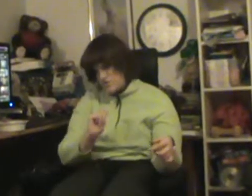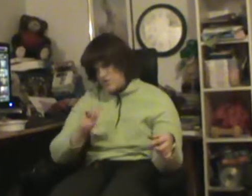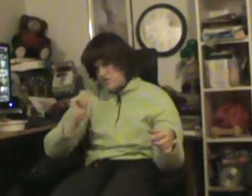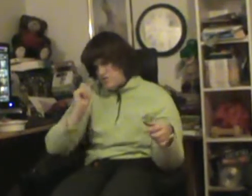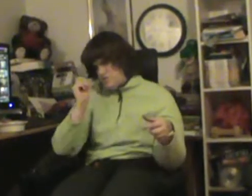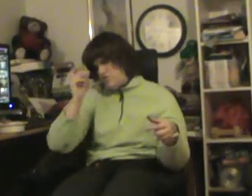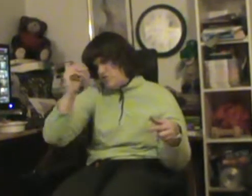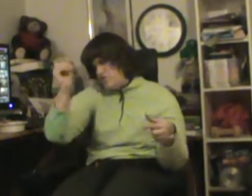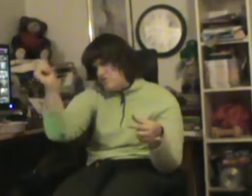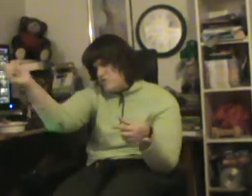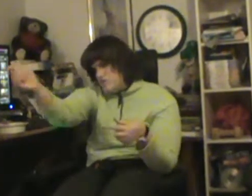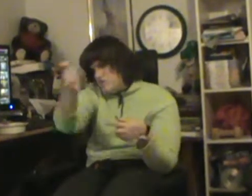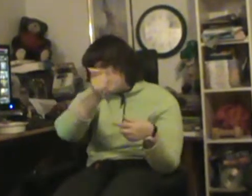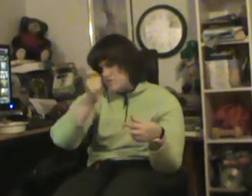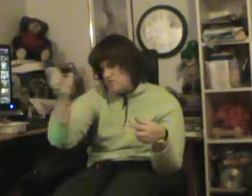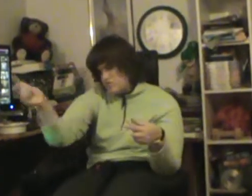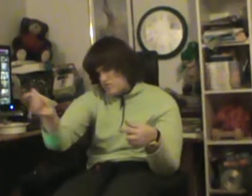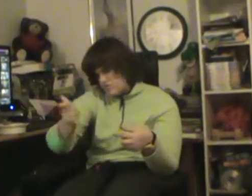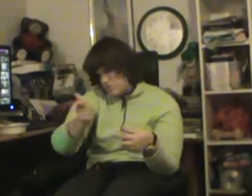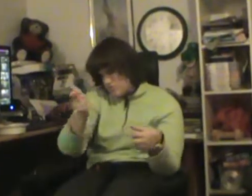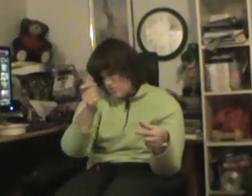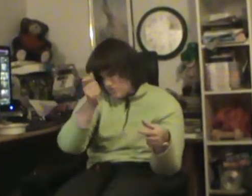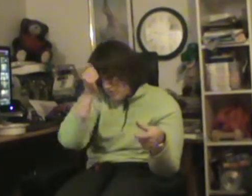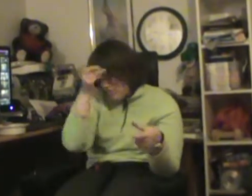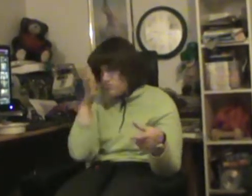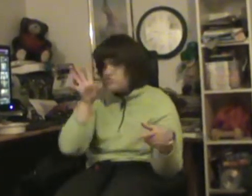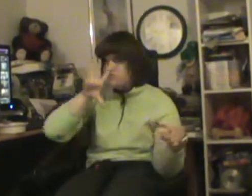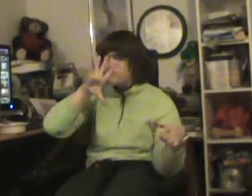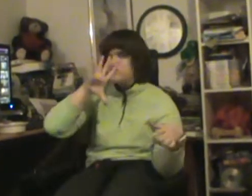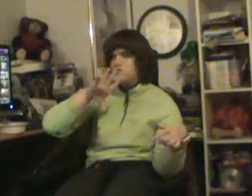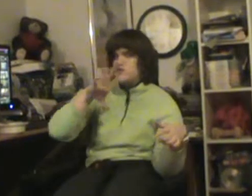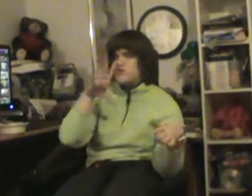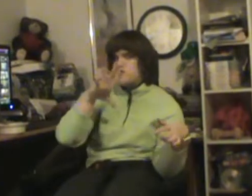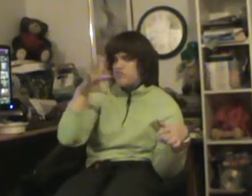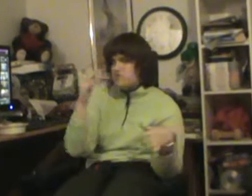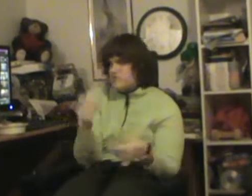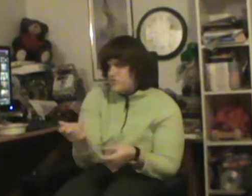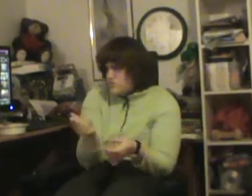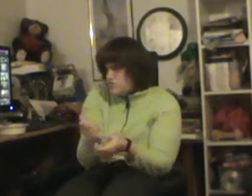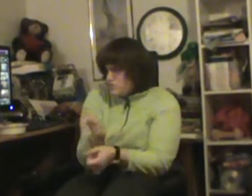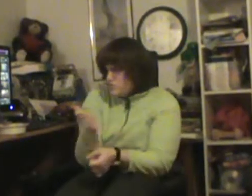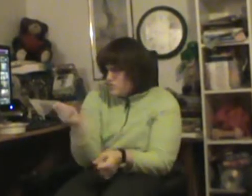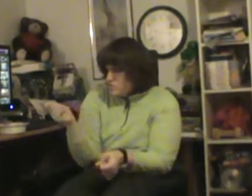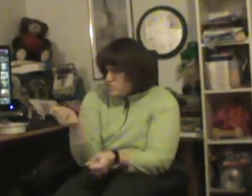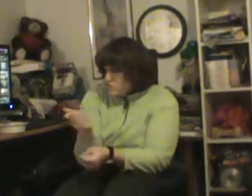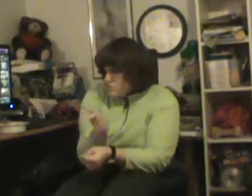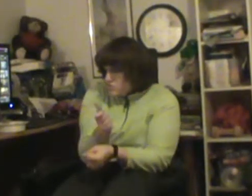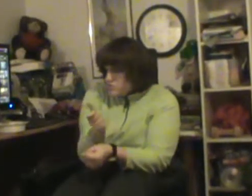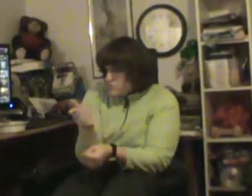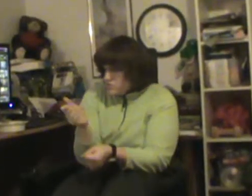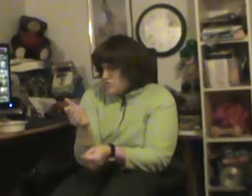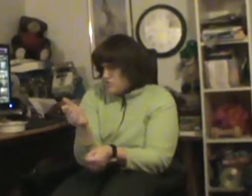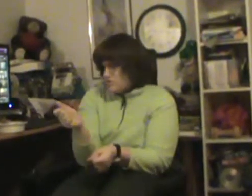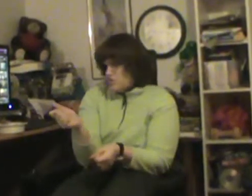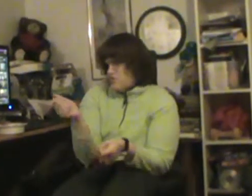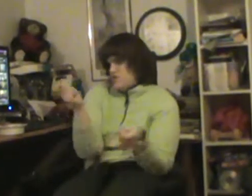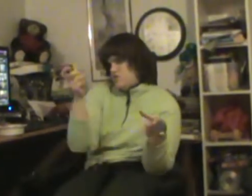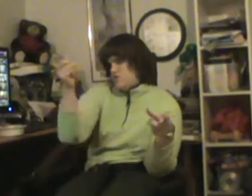Should the winds of distrust ever rock our foundation, I know